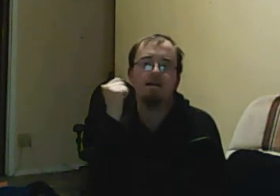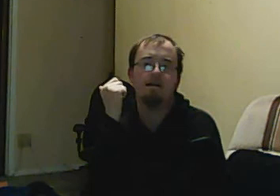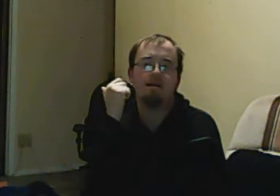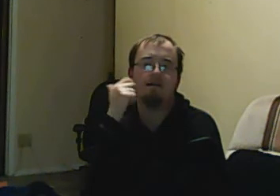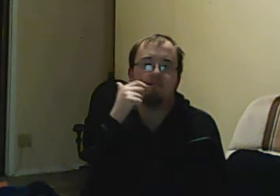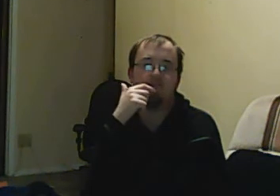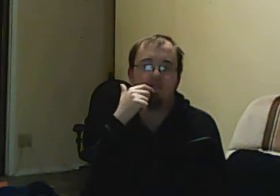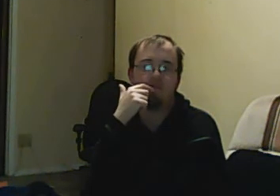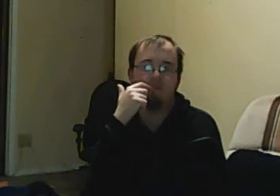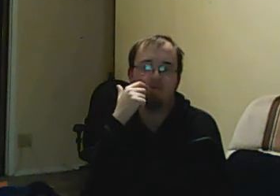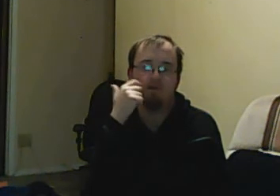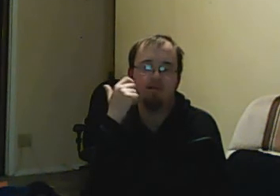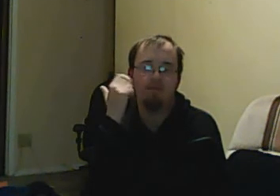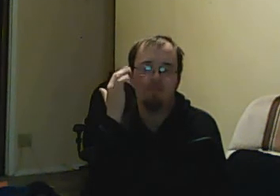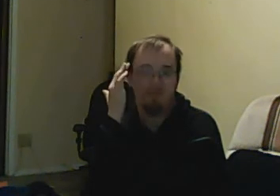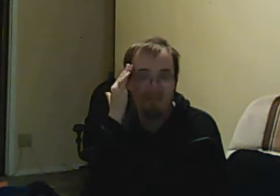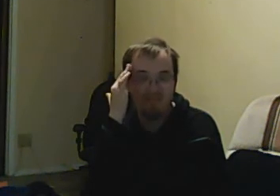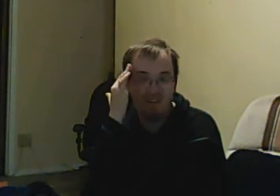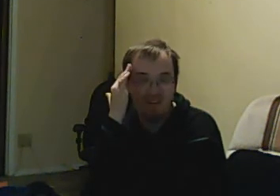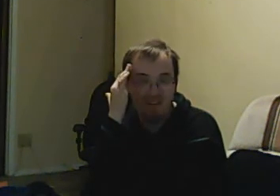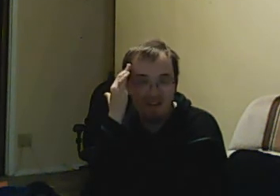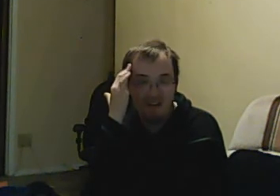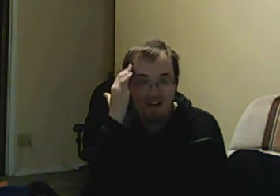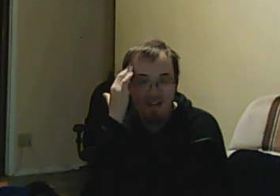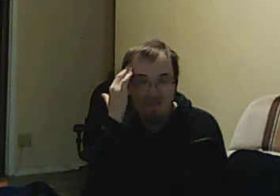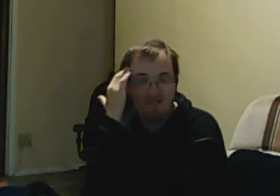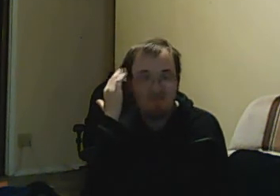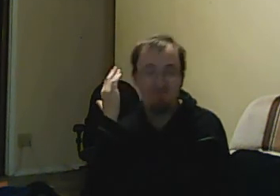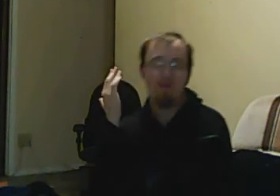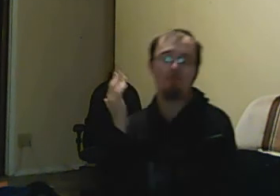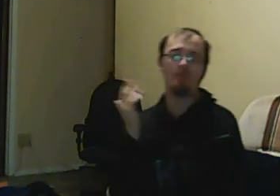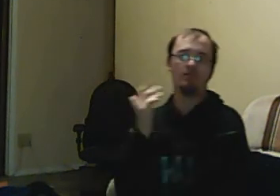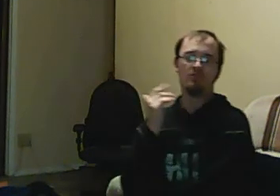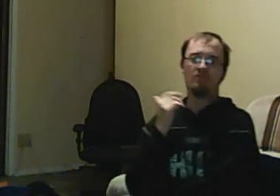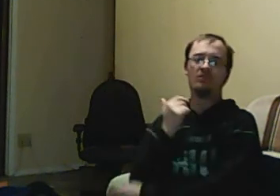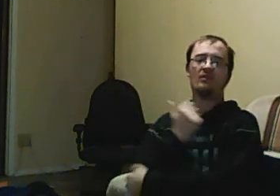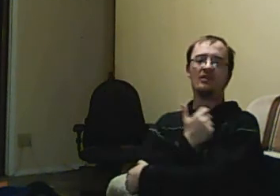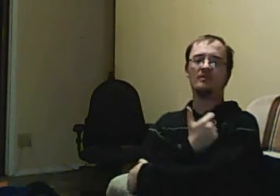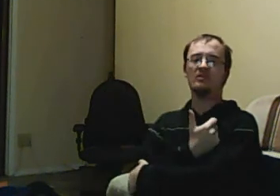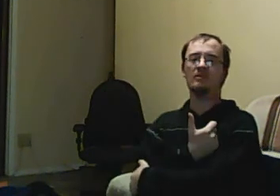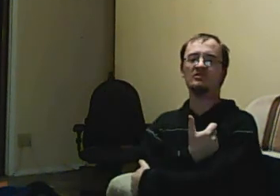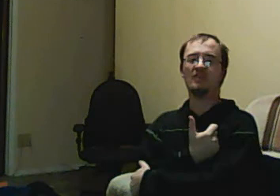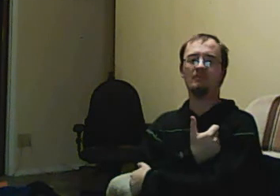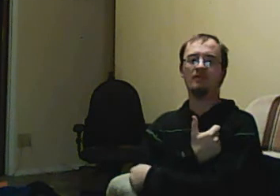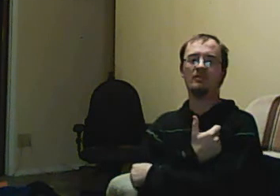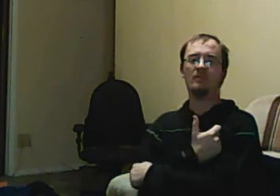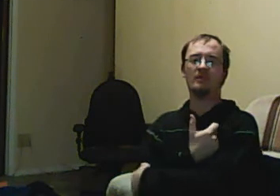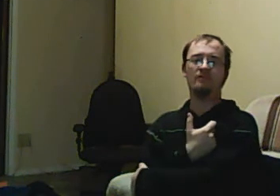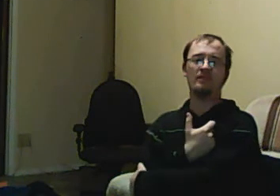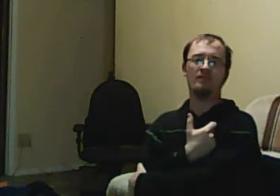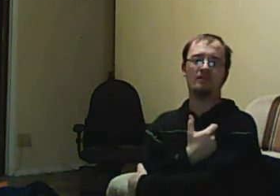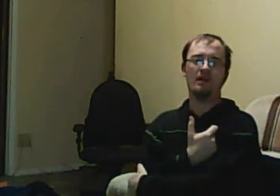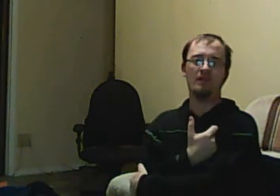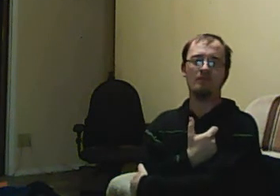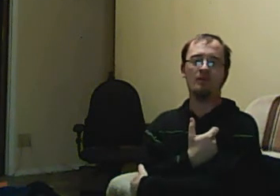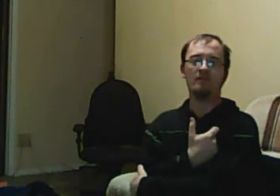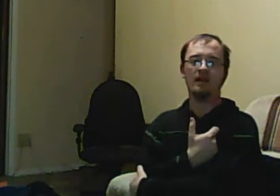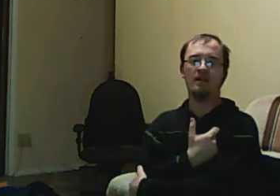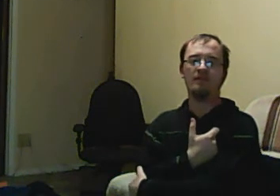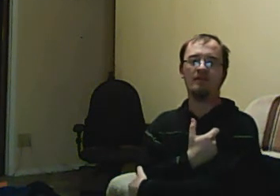characters trying to observe it. And everyone goes, I spent so much time covered in painted feathers. If they removed any of